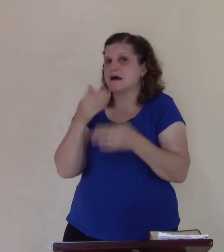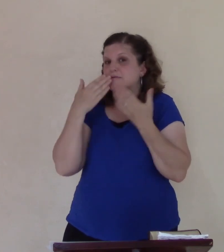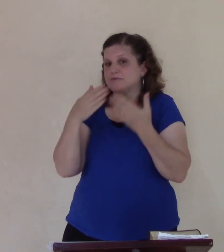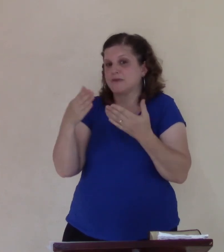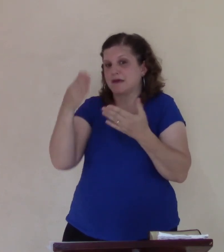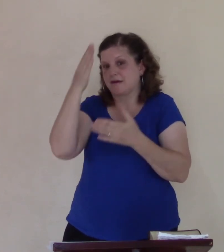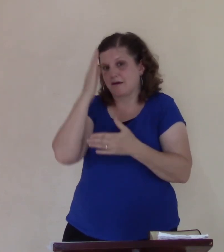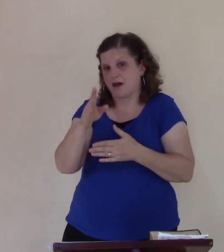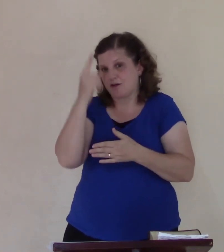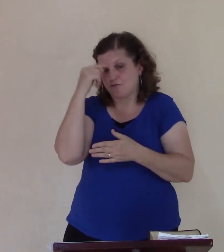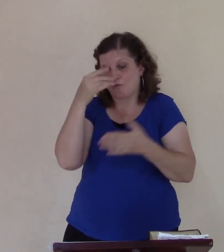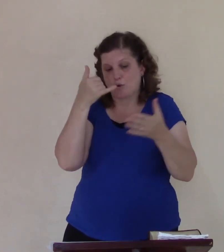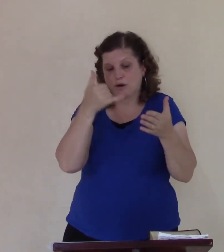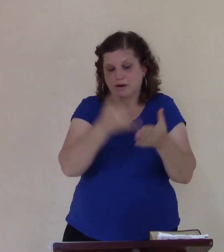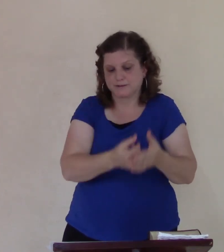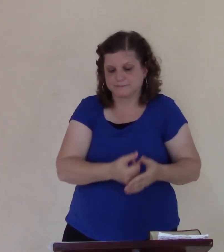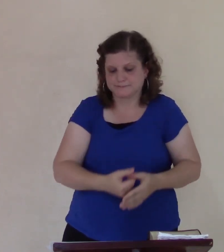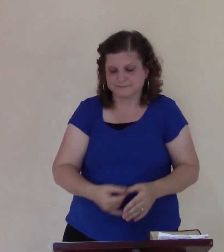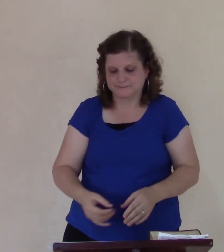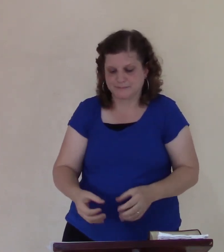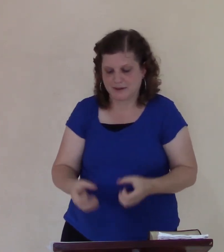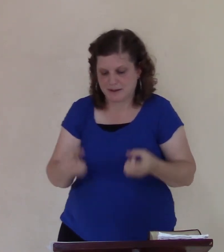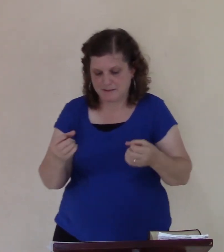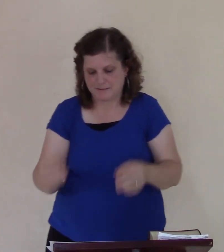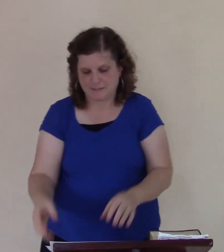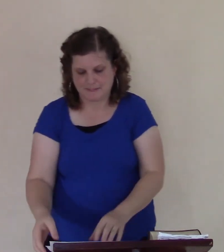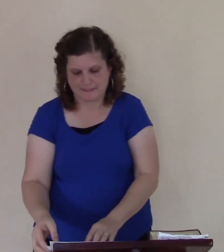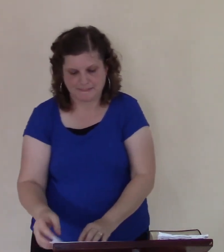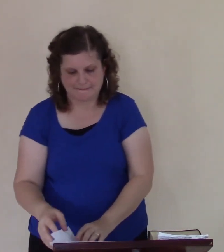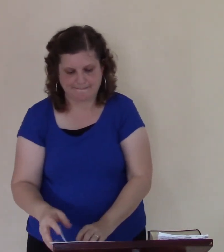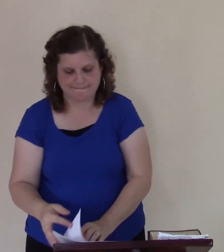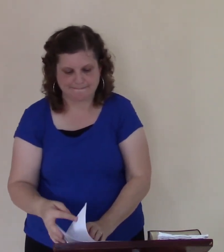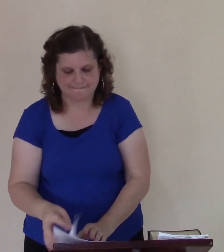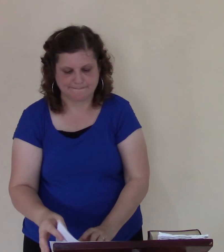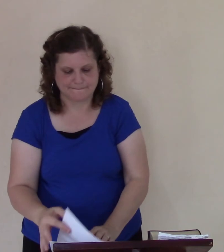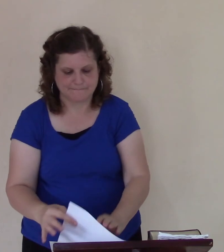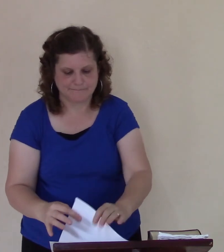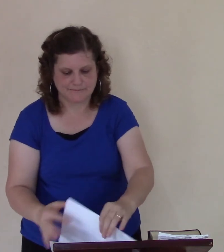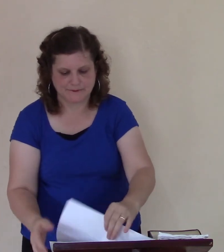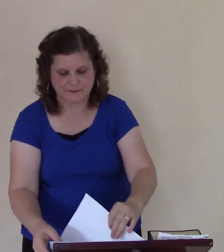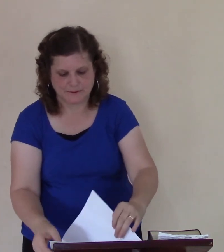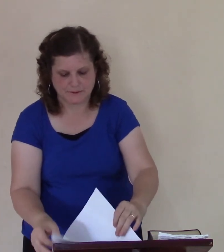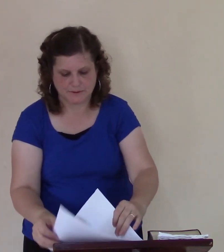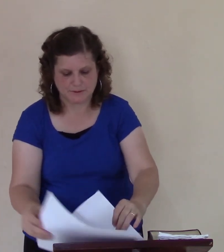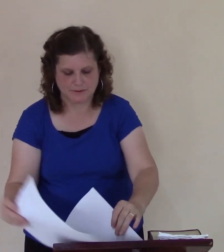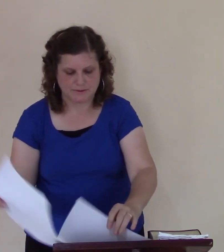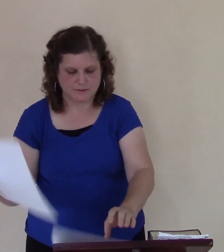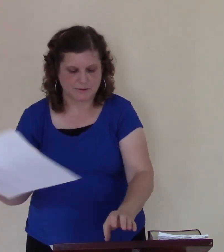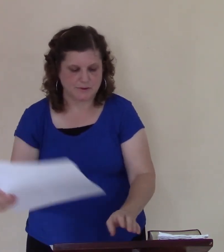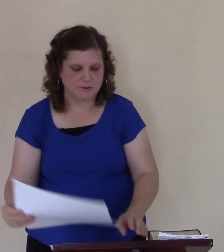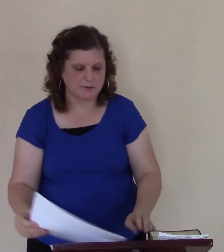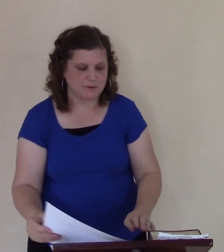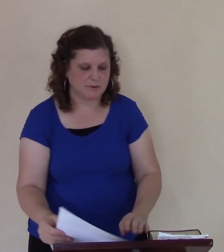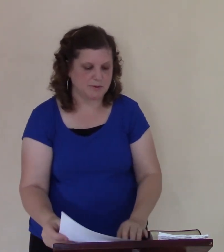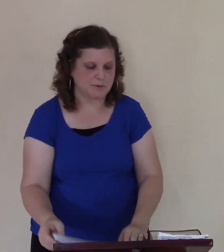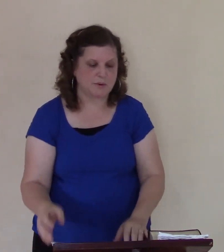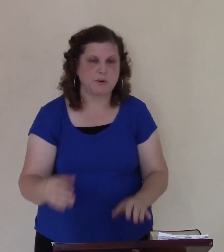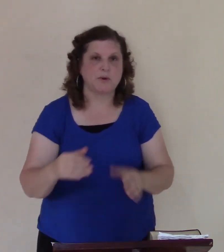thankful and many times we have certain expectations we feel like we deserve certain things we need to remember that God